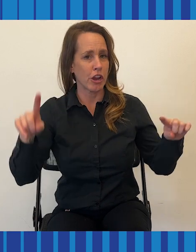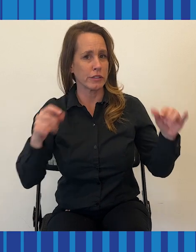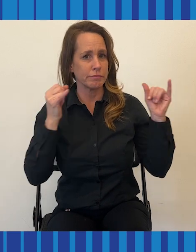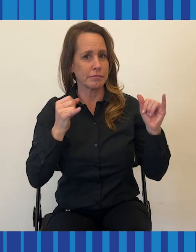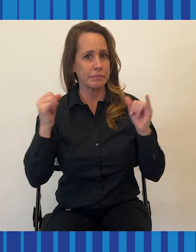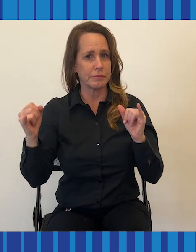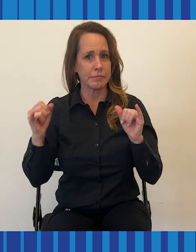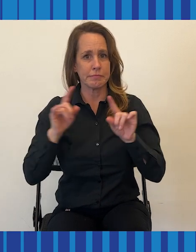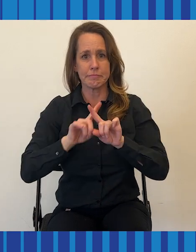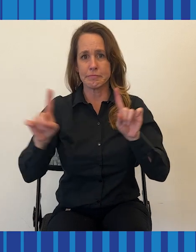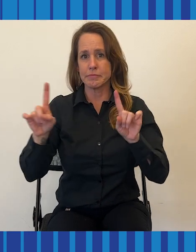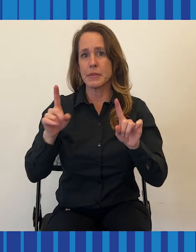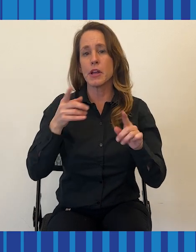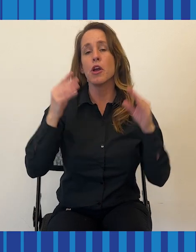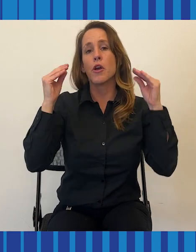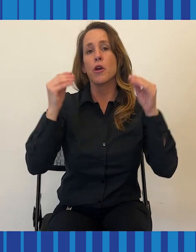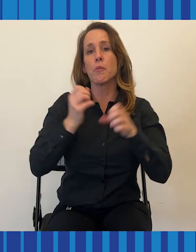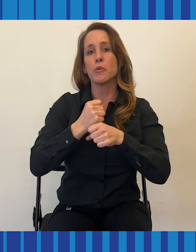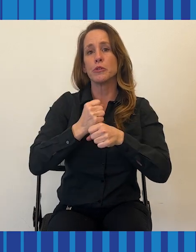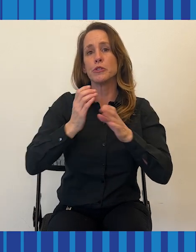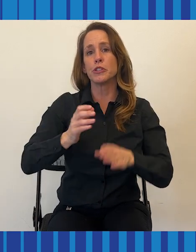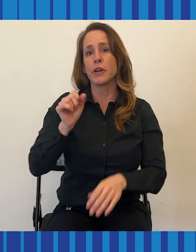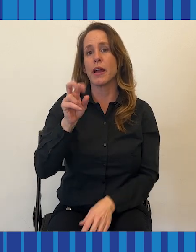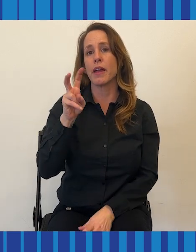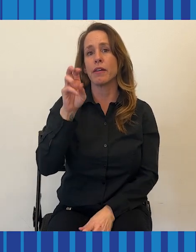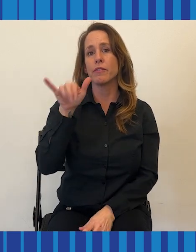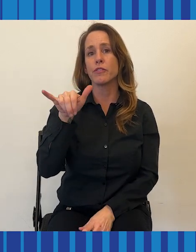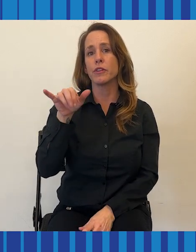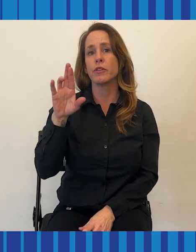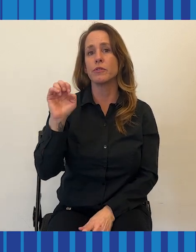Thank you for